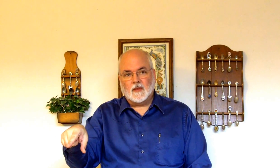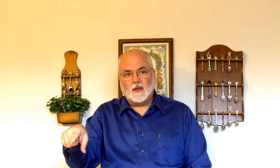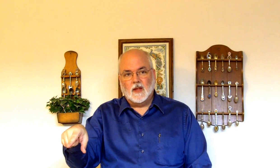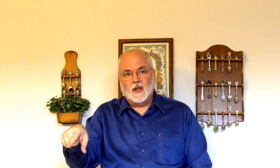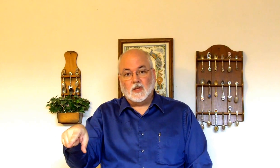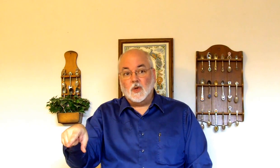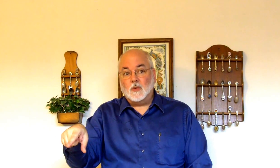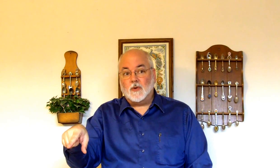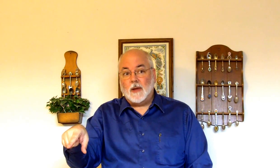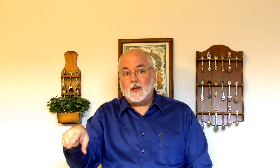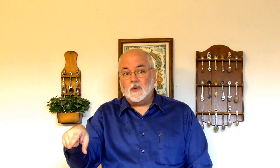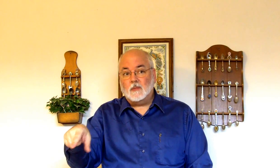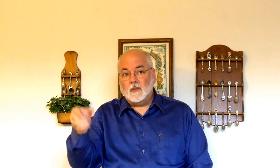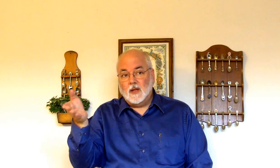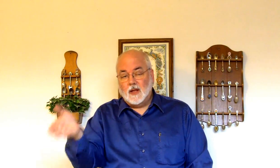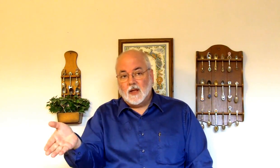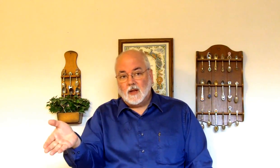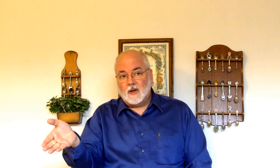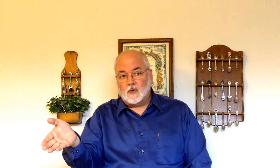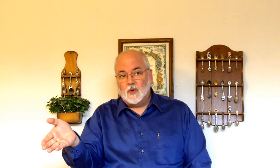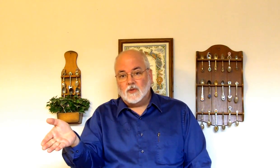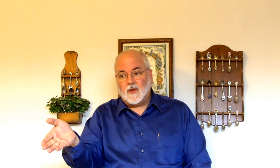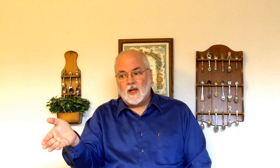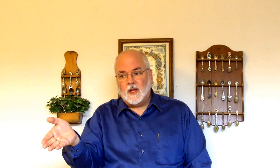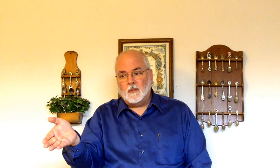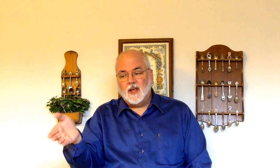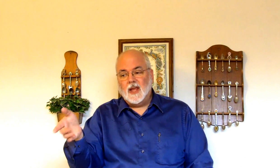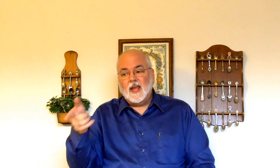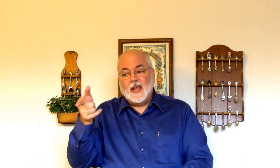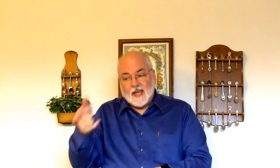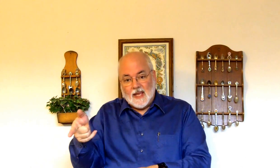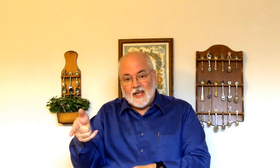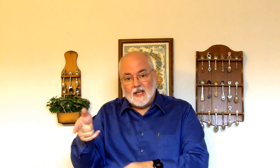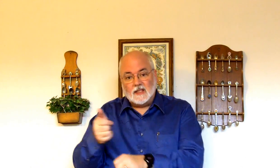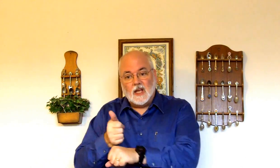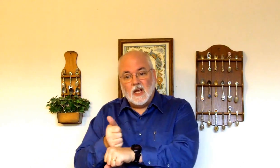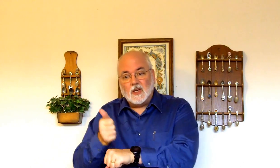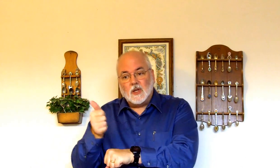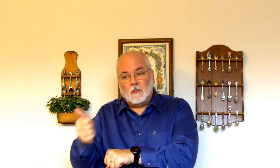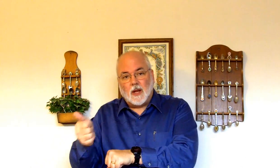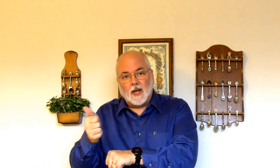So, you can refer back to him. Crucify him. He's. To blame.